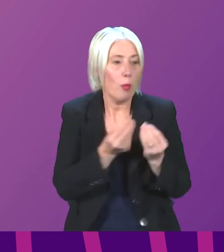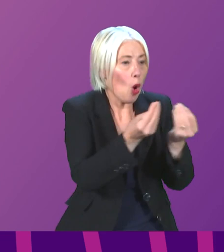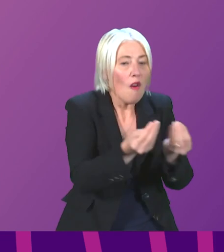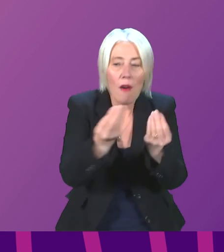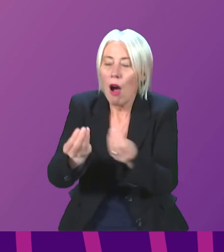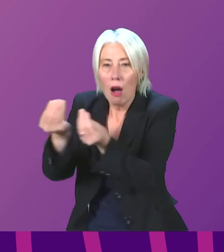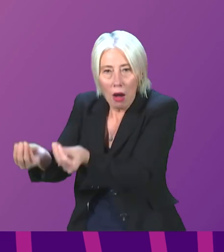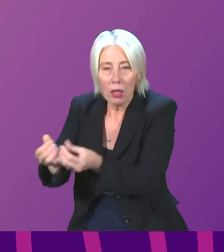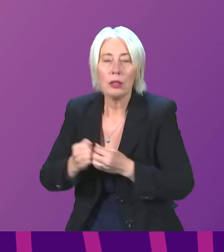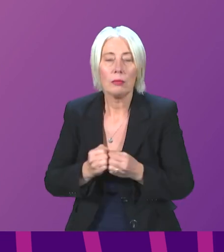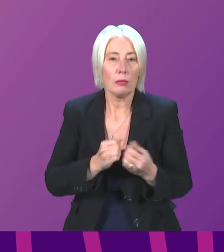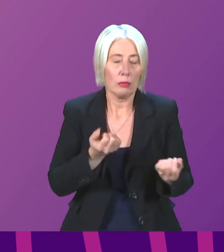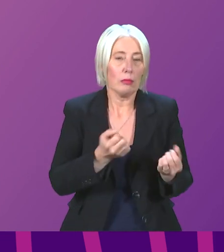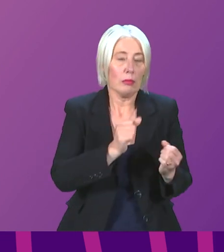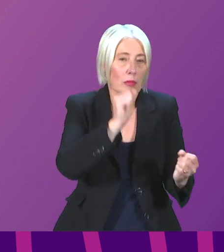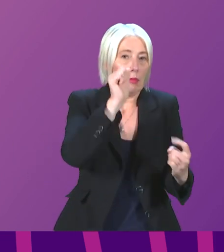vaccine.